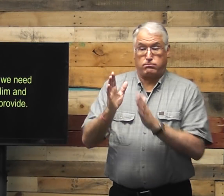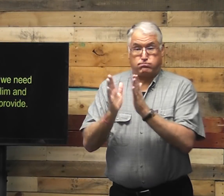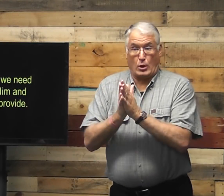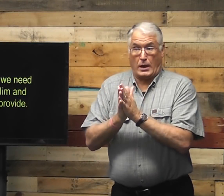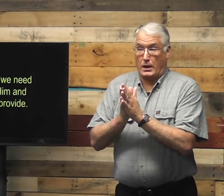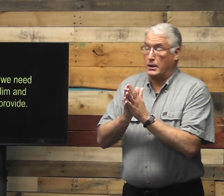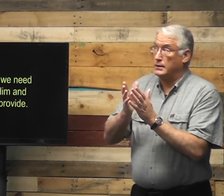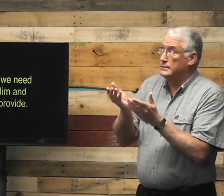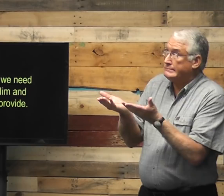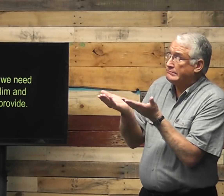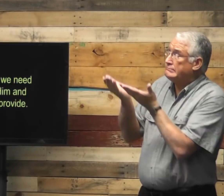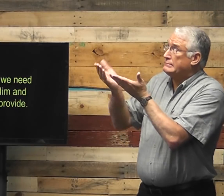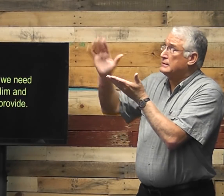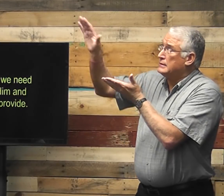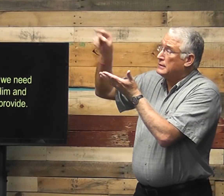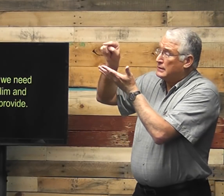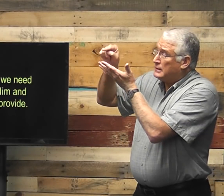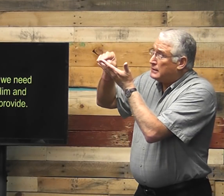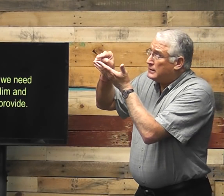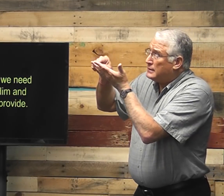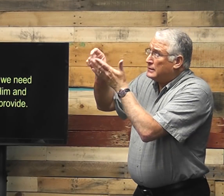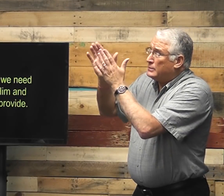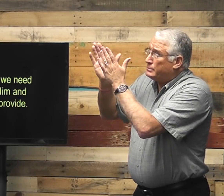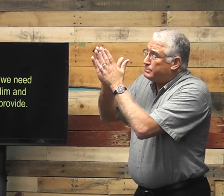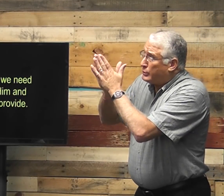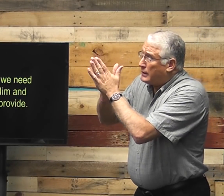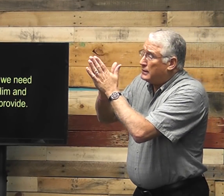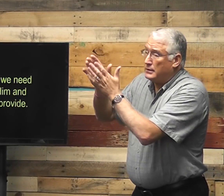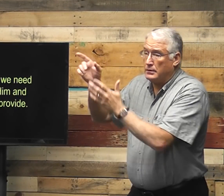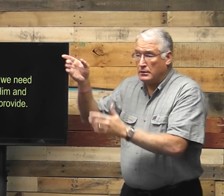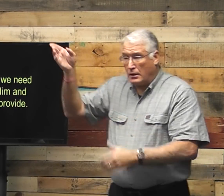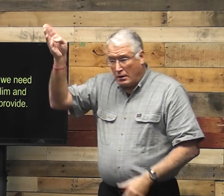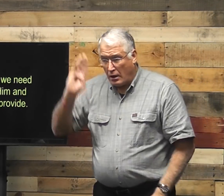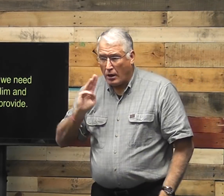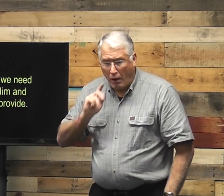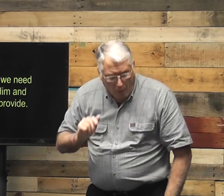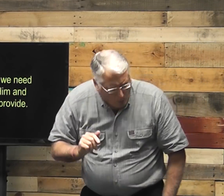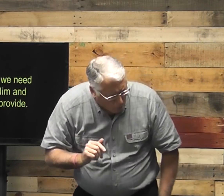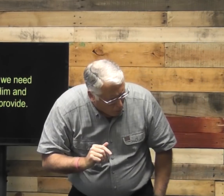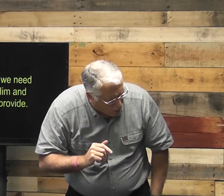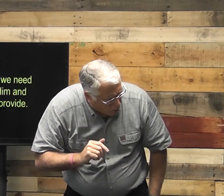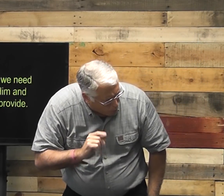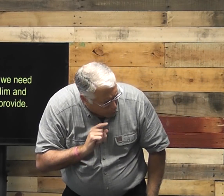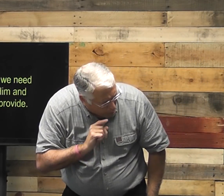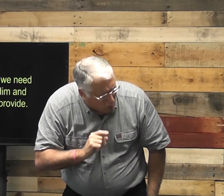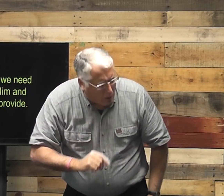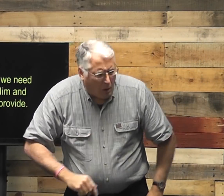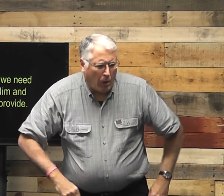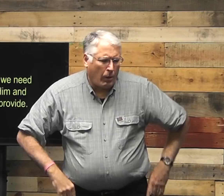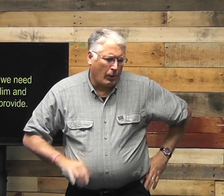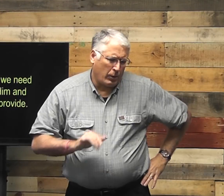So, when we pray and we ask God for different things, does God say, oh, really?